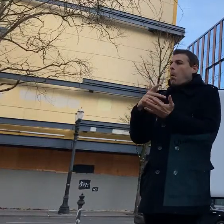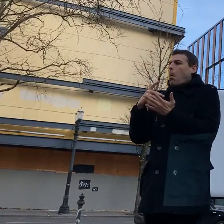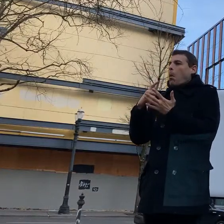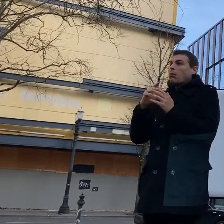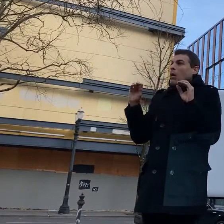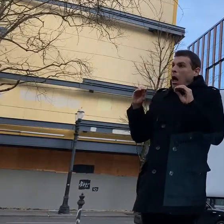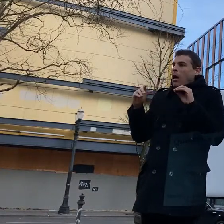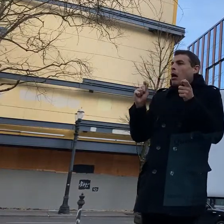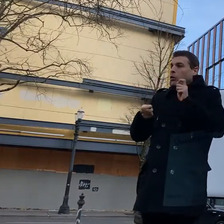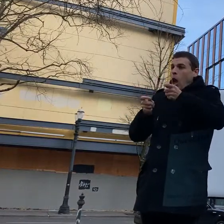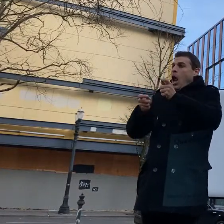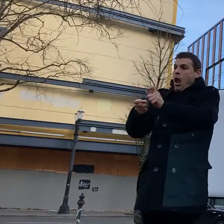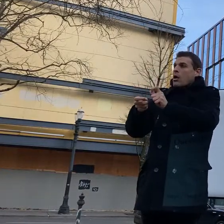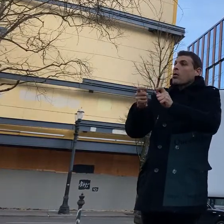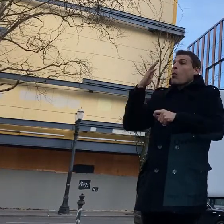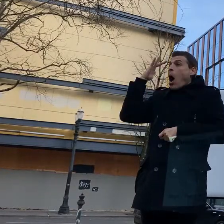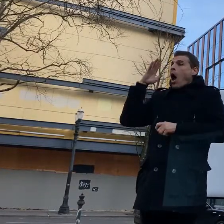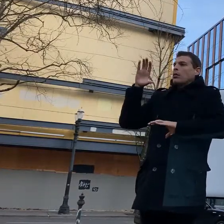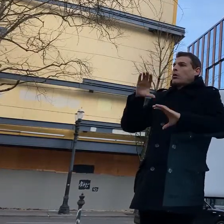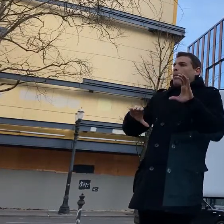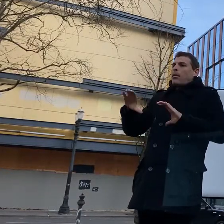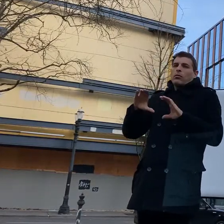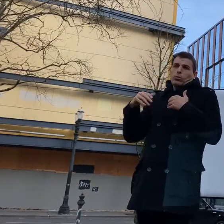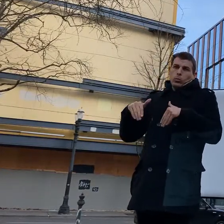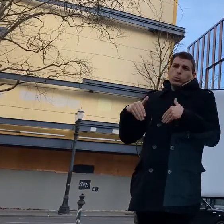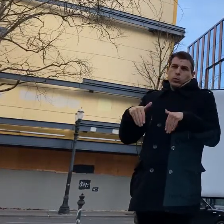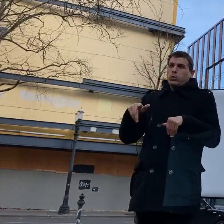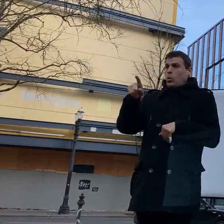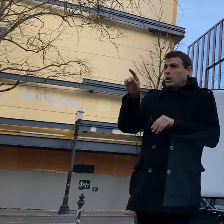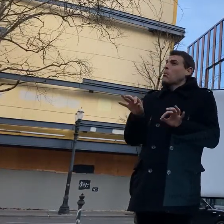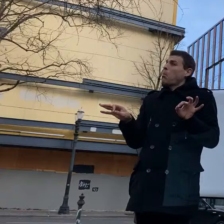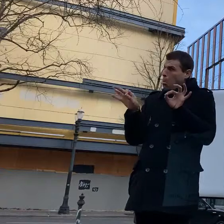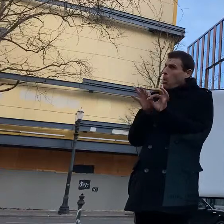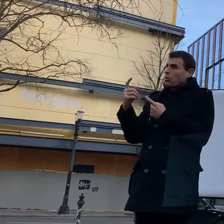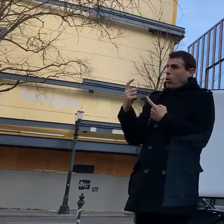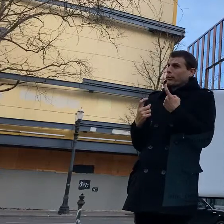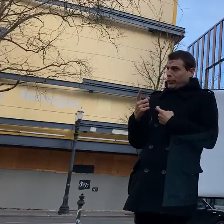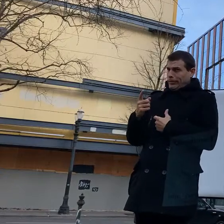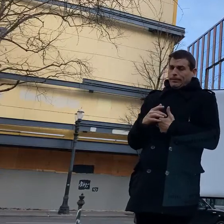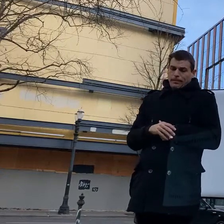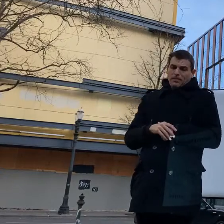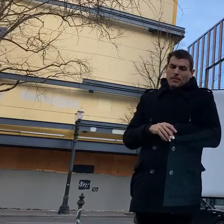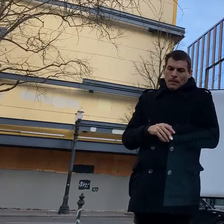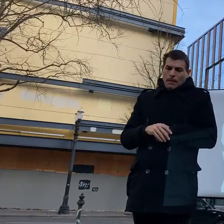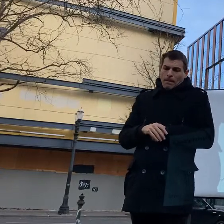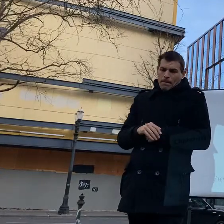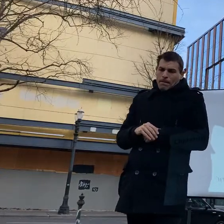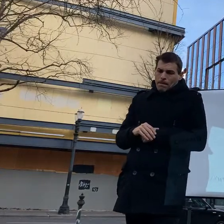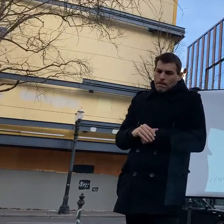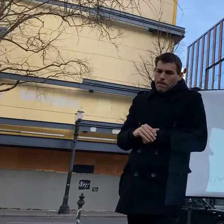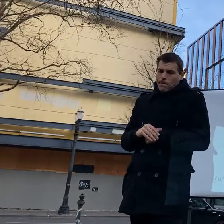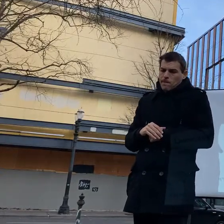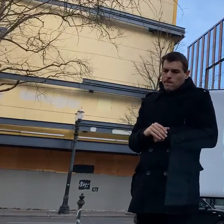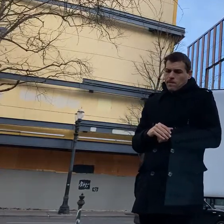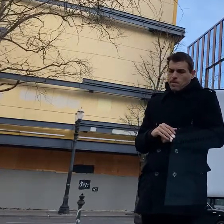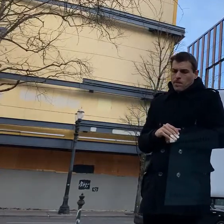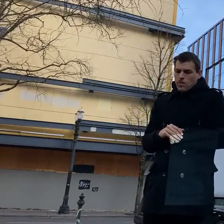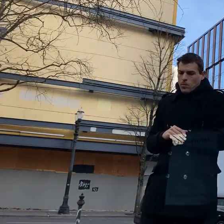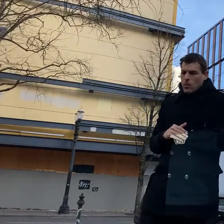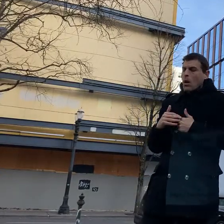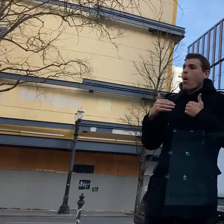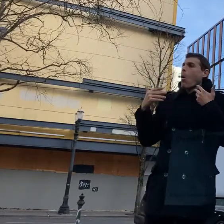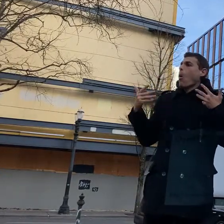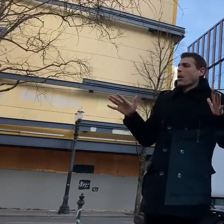that's out there is that we don't know if cs is doing this when the reality is that laboratory studies